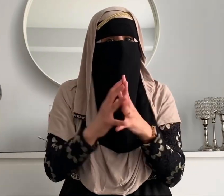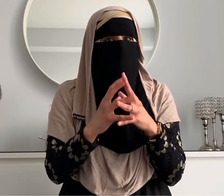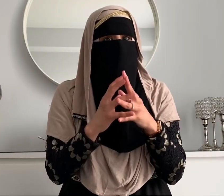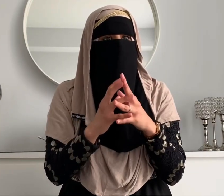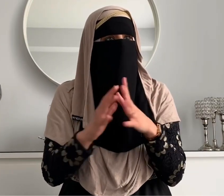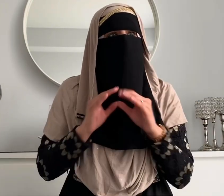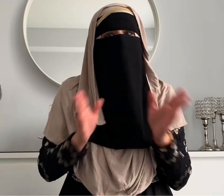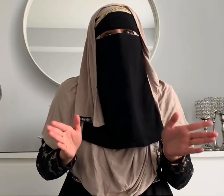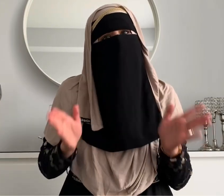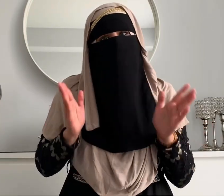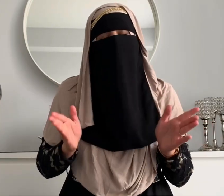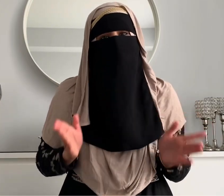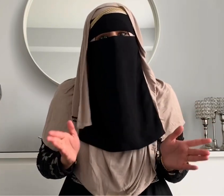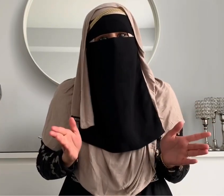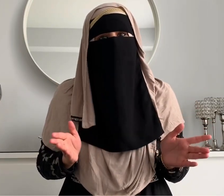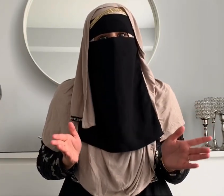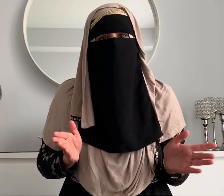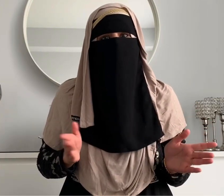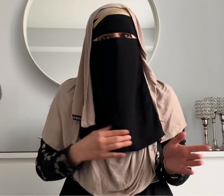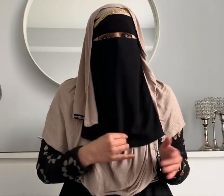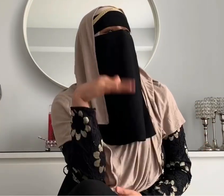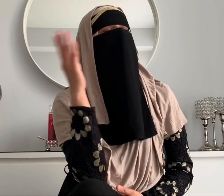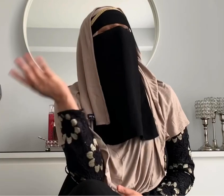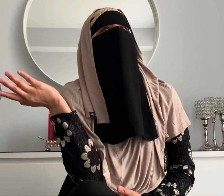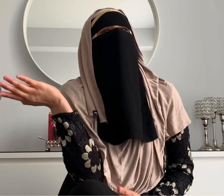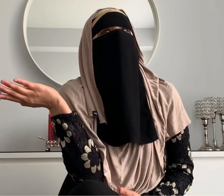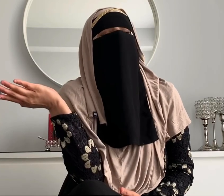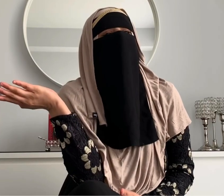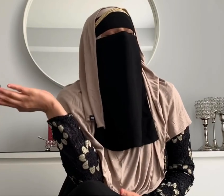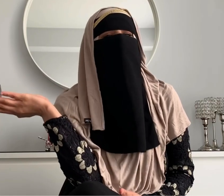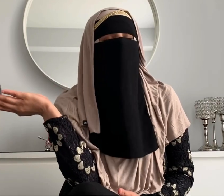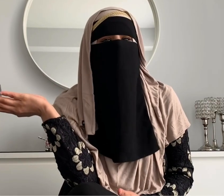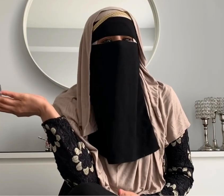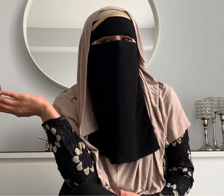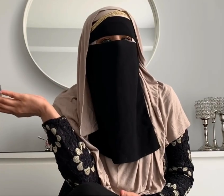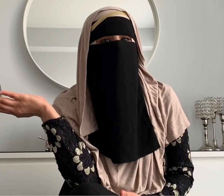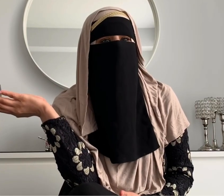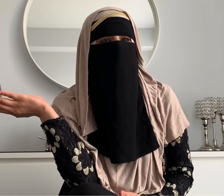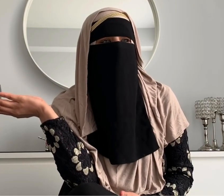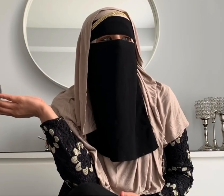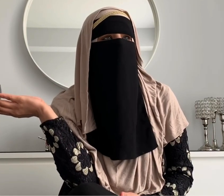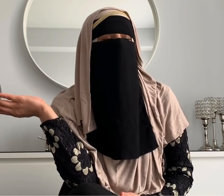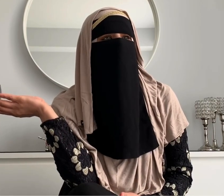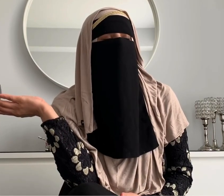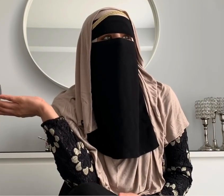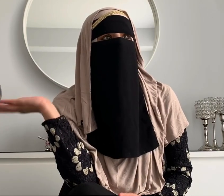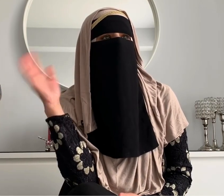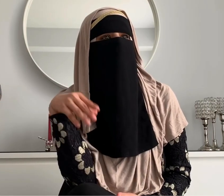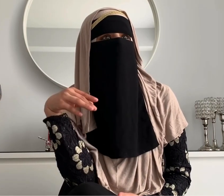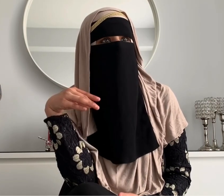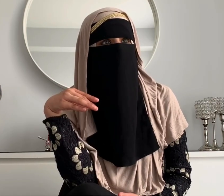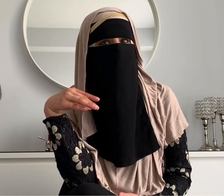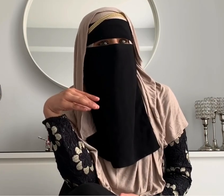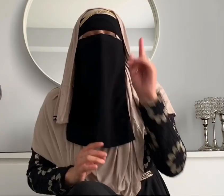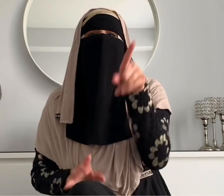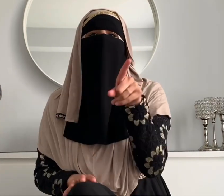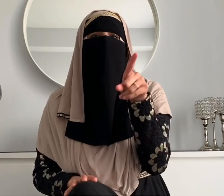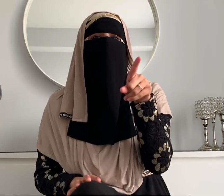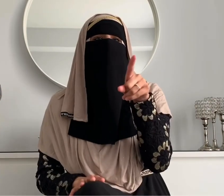gestures that's what really counts at the end of the day but like why do i need to use baby sign language when my baby's gonna learn to talk anyways here's why guys